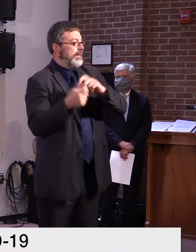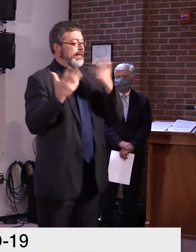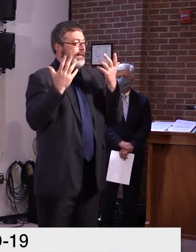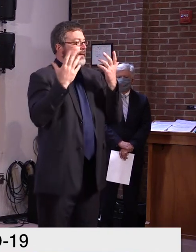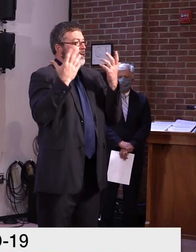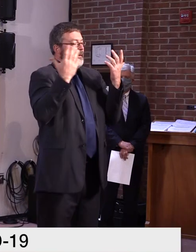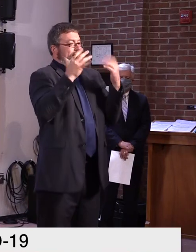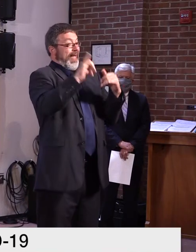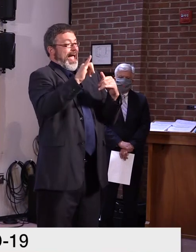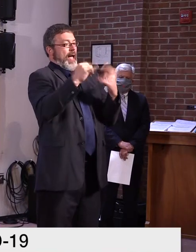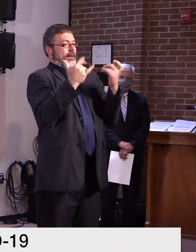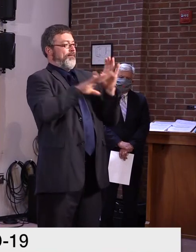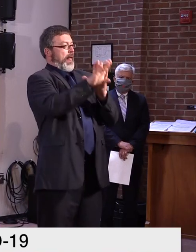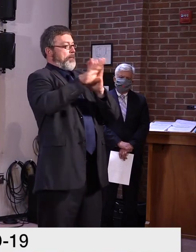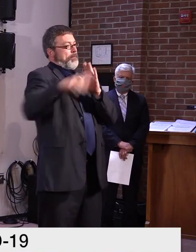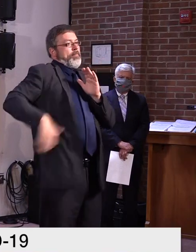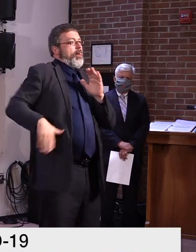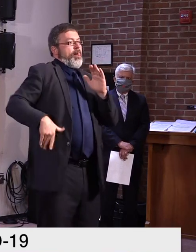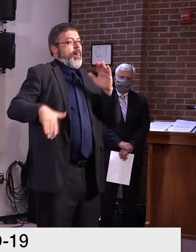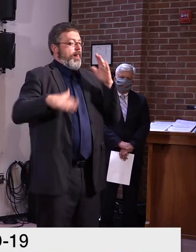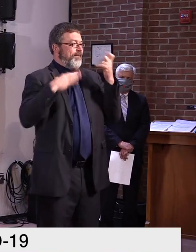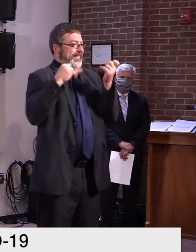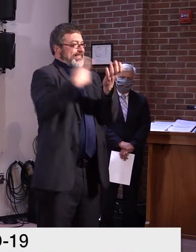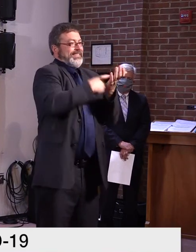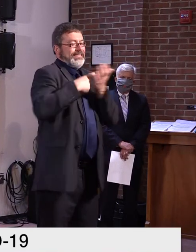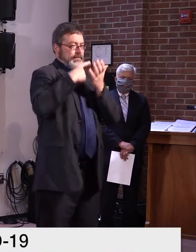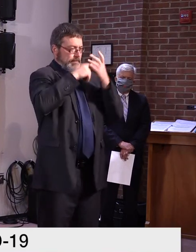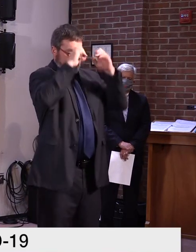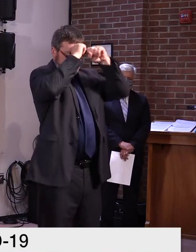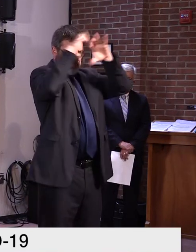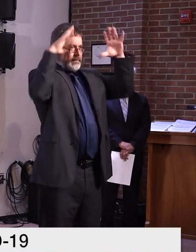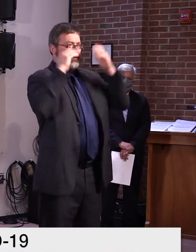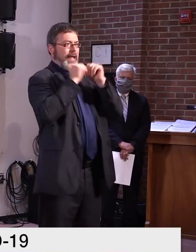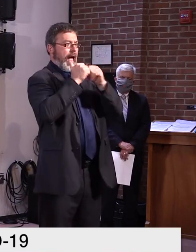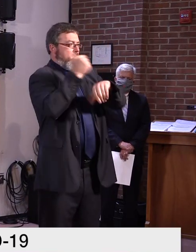you. Mike Donoghue, the Islander.